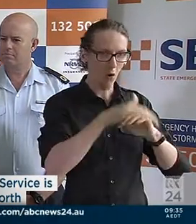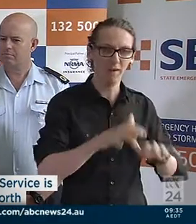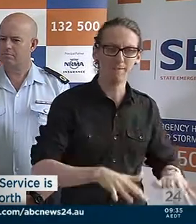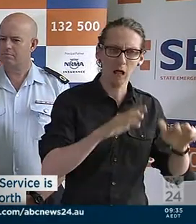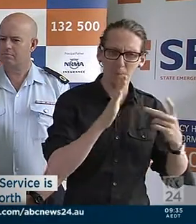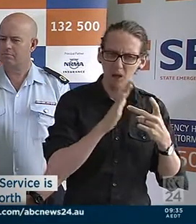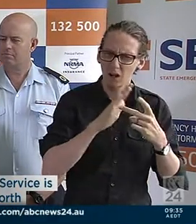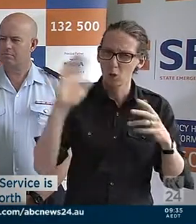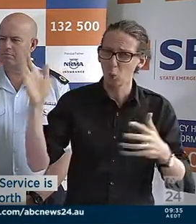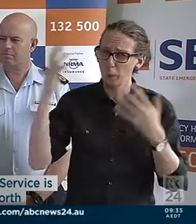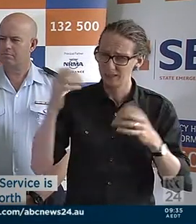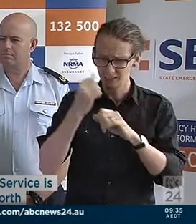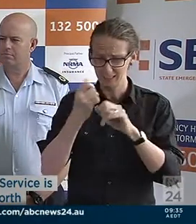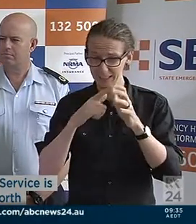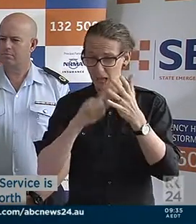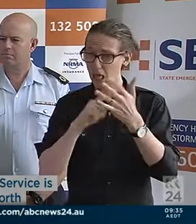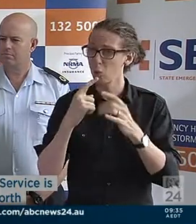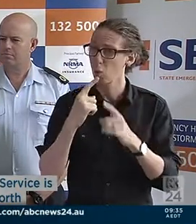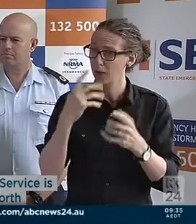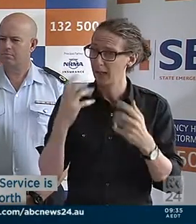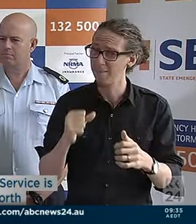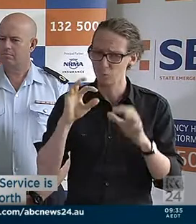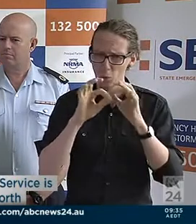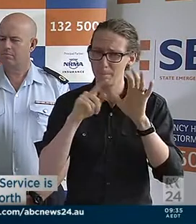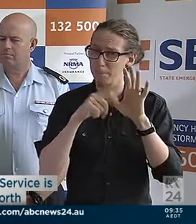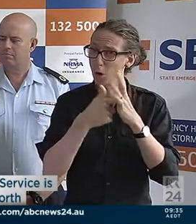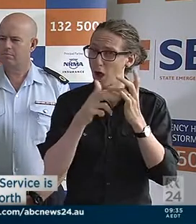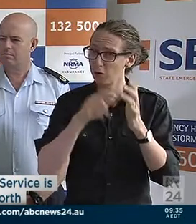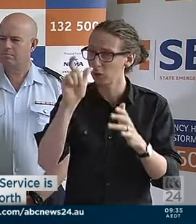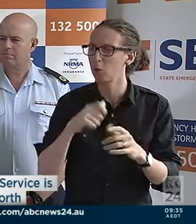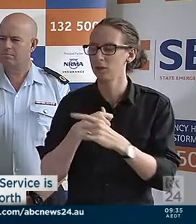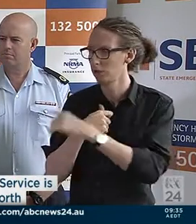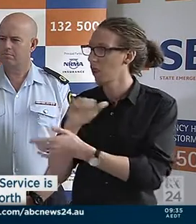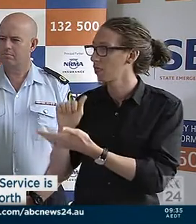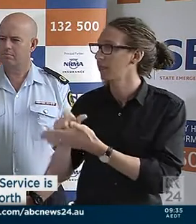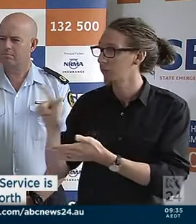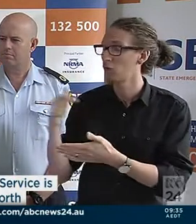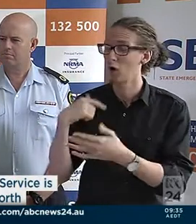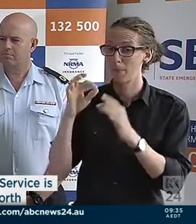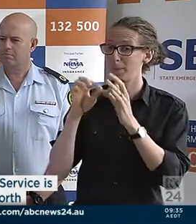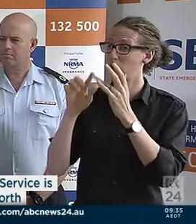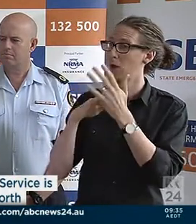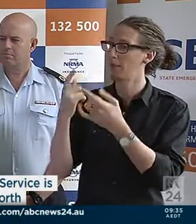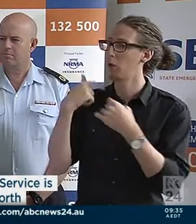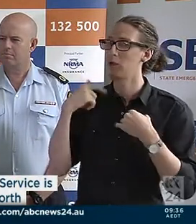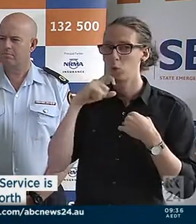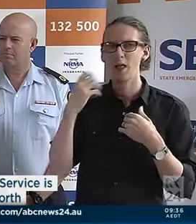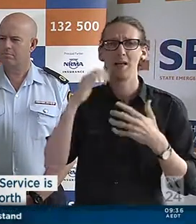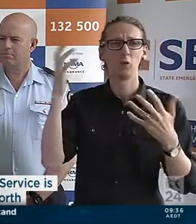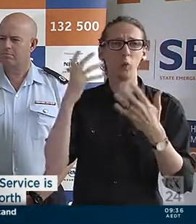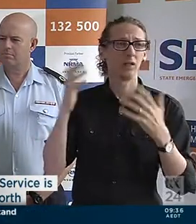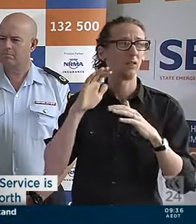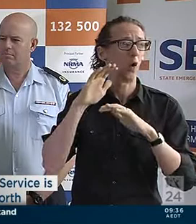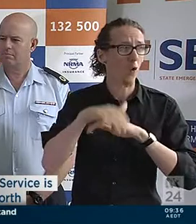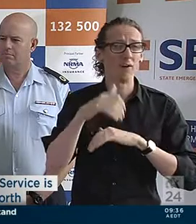I know there's a gale warning now current for the Byron coast. That's correct. The Bureau has indicated that we're likely to see wind gusts in the